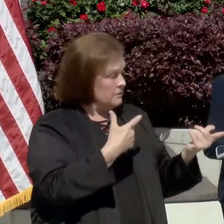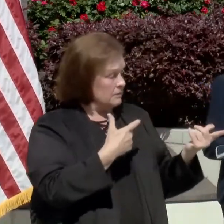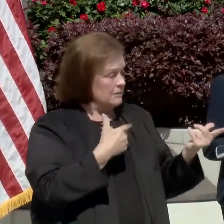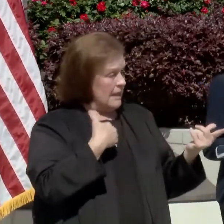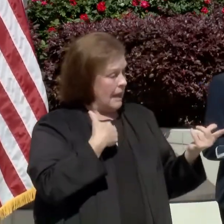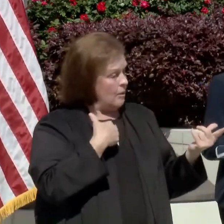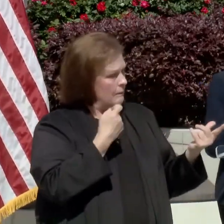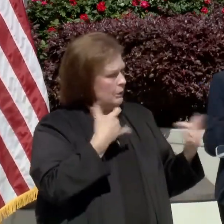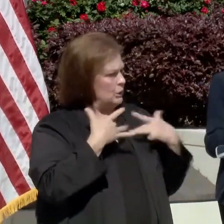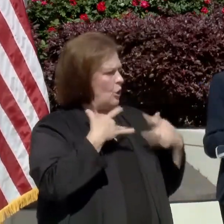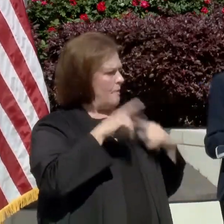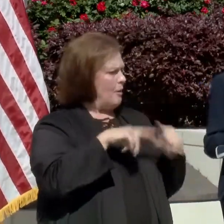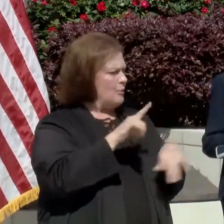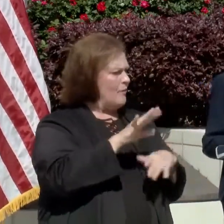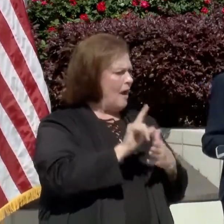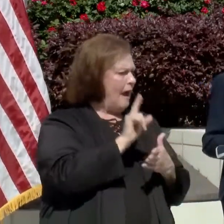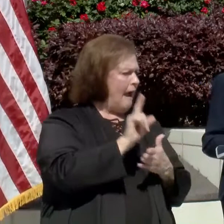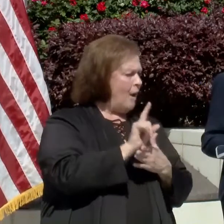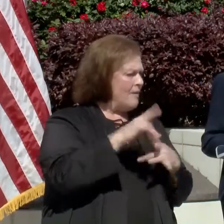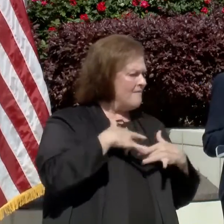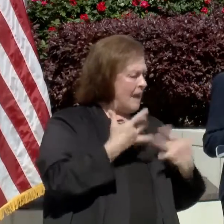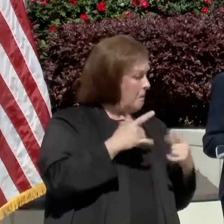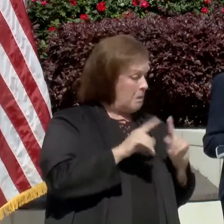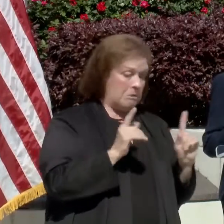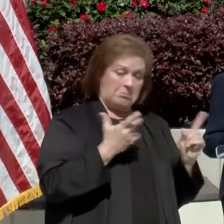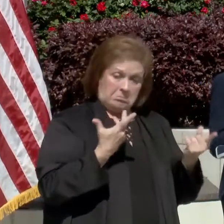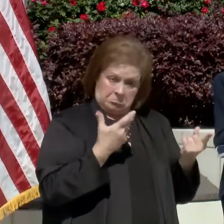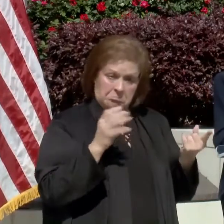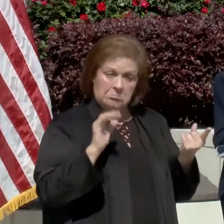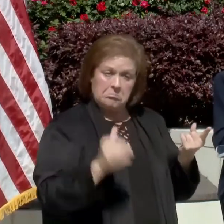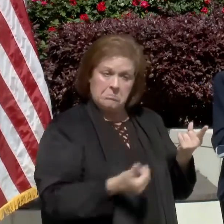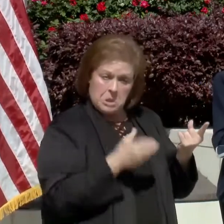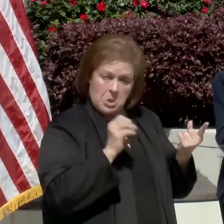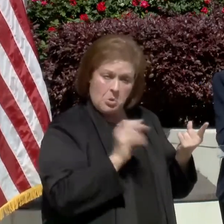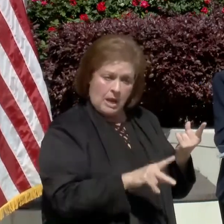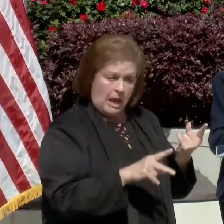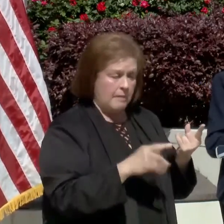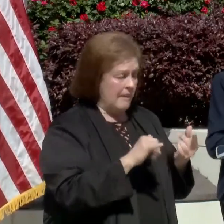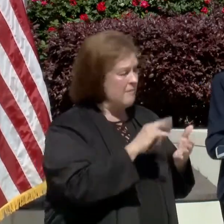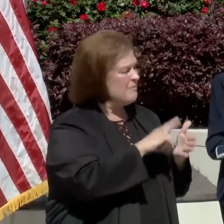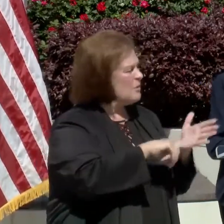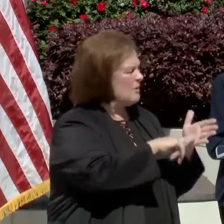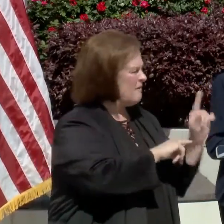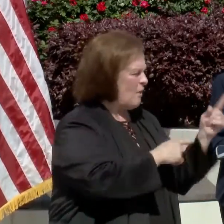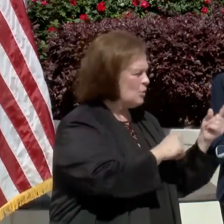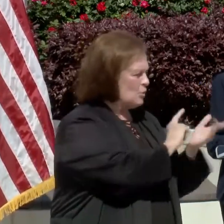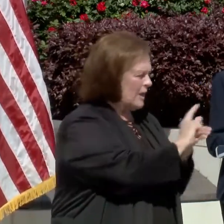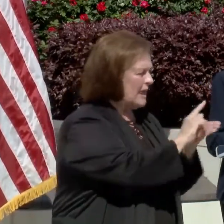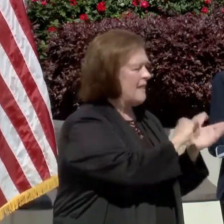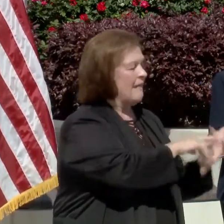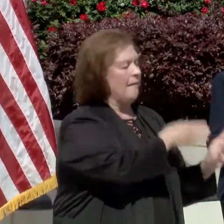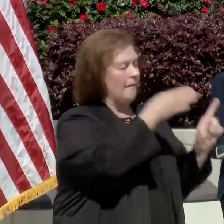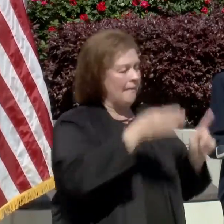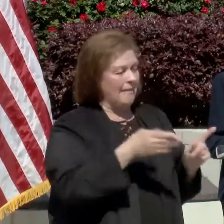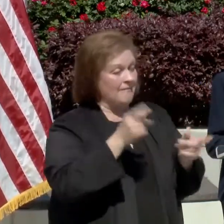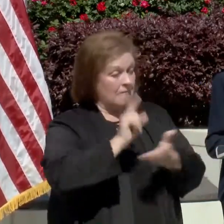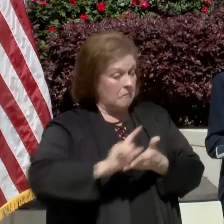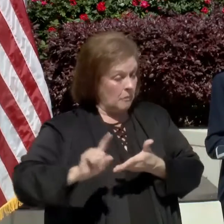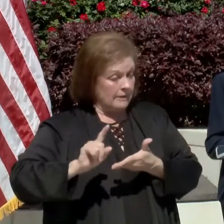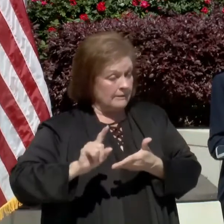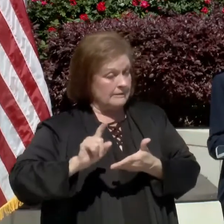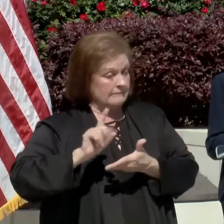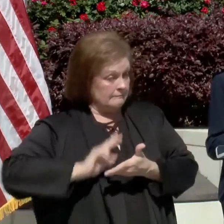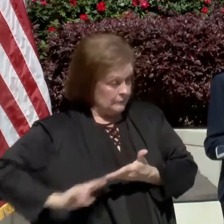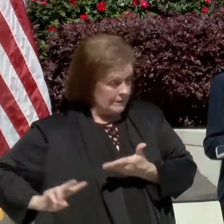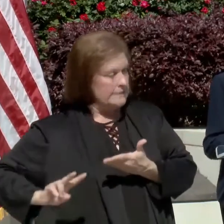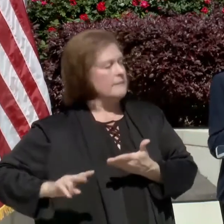24 hour event we had. Luckily it worked out in our favor of the weather. We had a postpone it a week, but that next week was when the governor opened up and even going into that